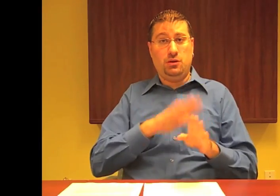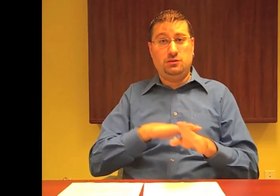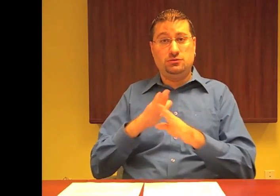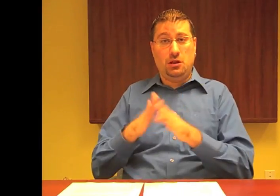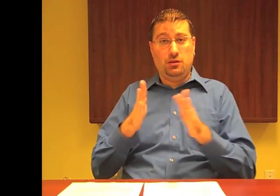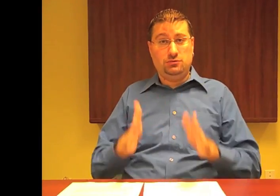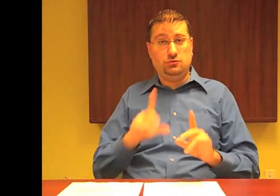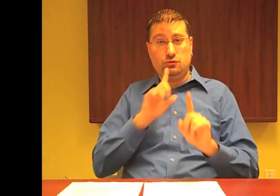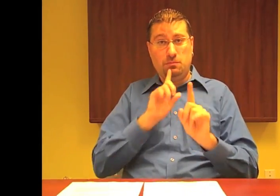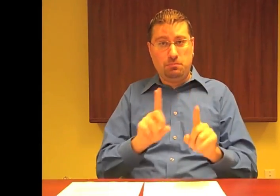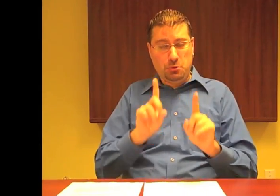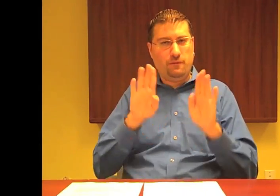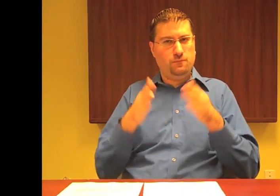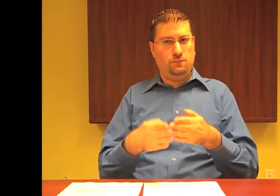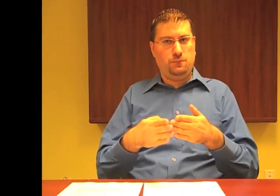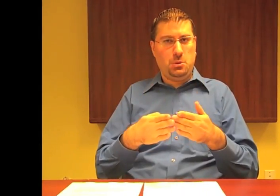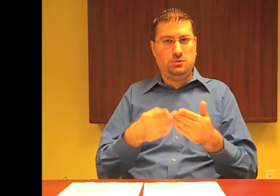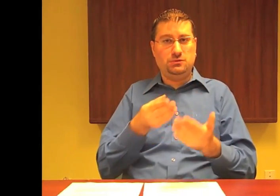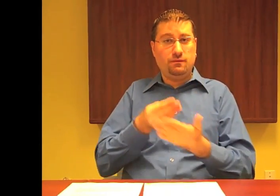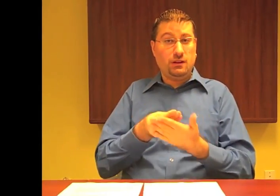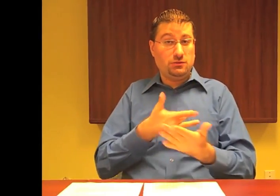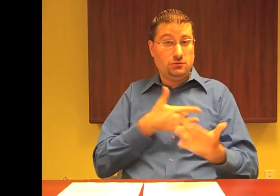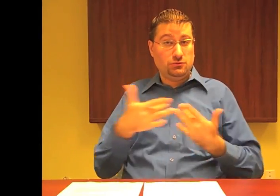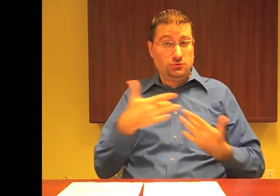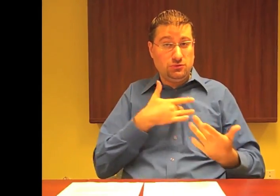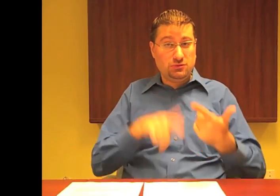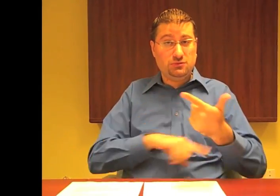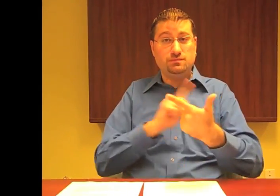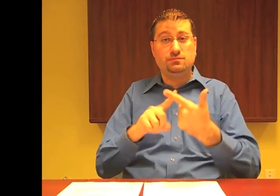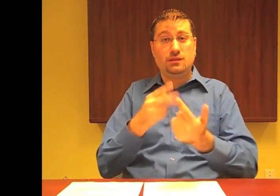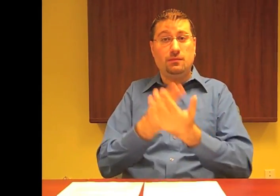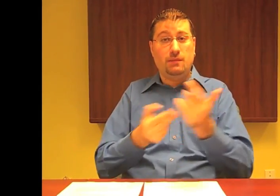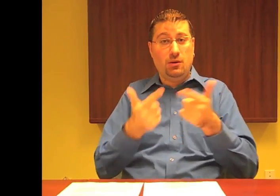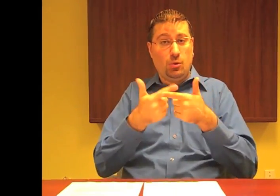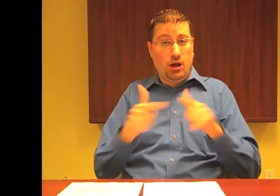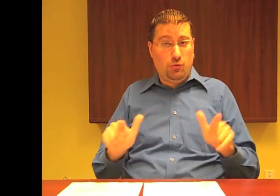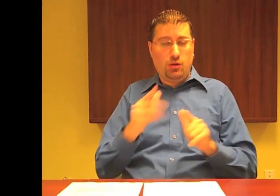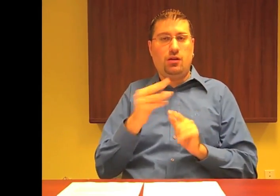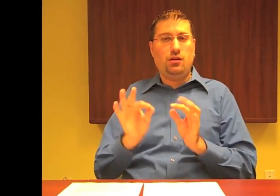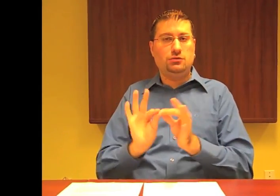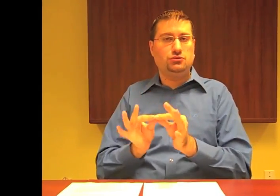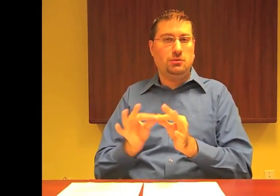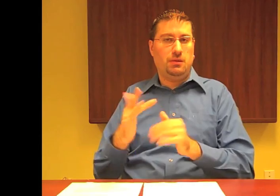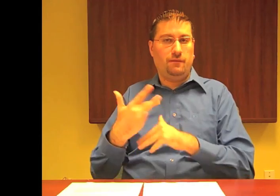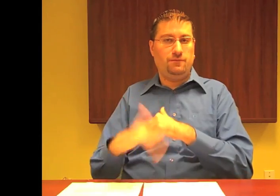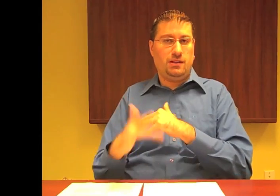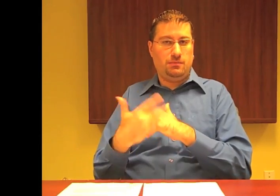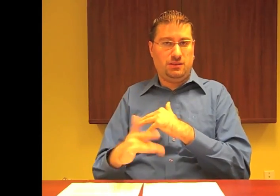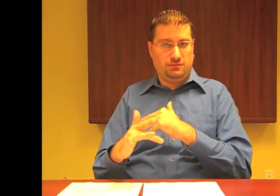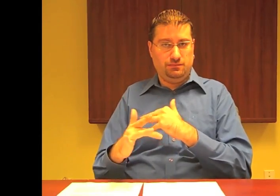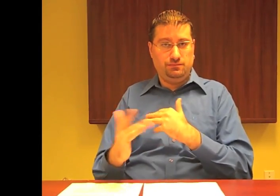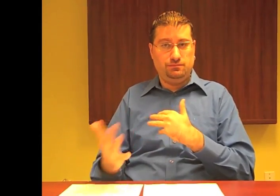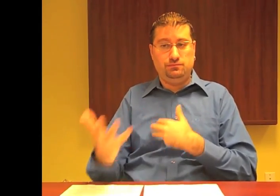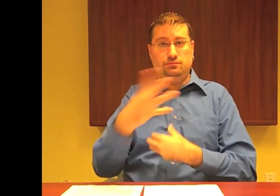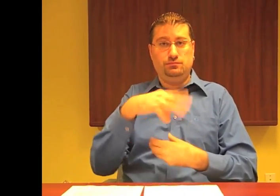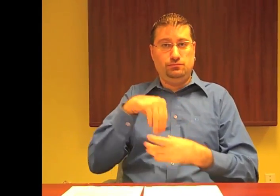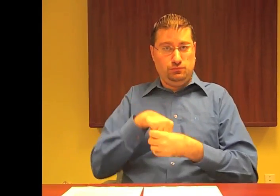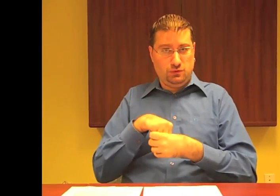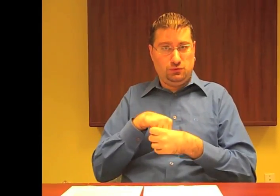The consultant's report, focusing on funding concerns, bilingualism, and interpreter availability, has been